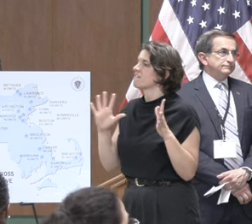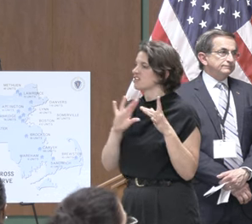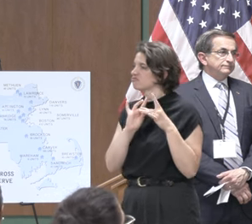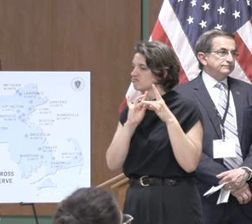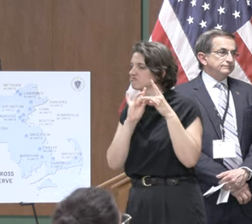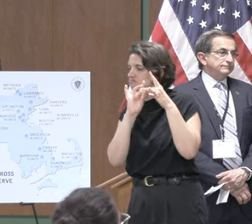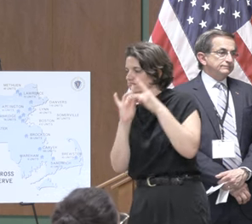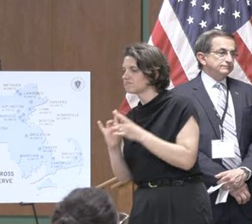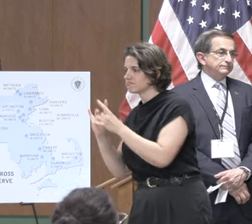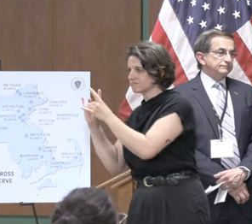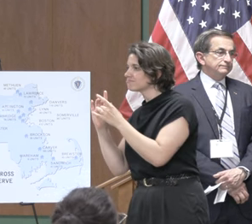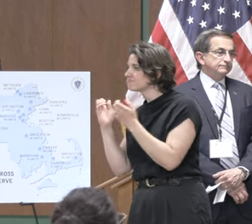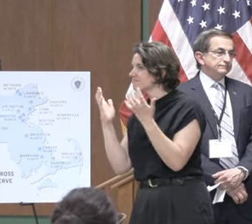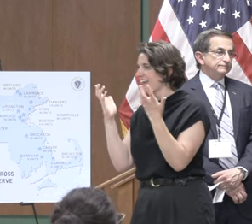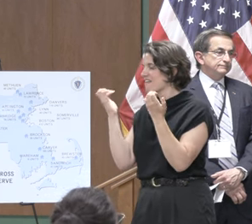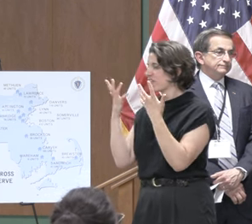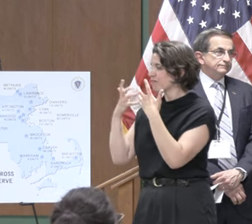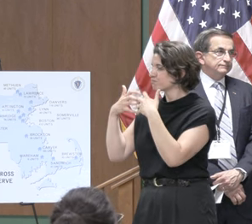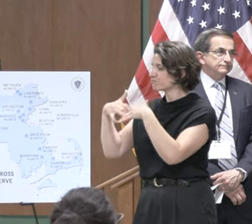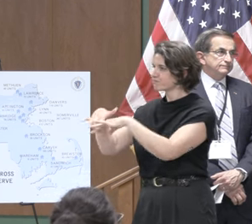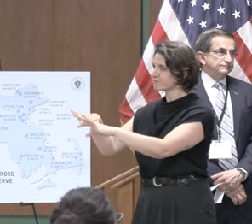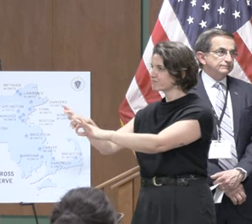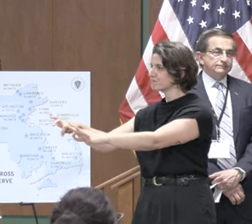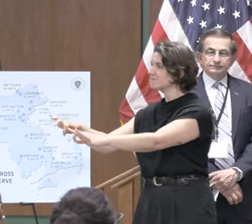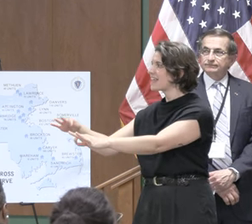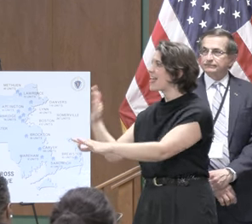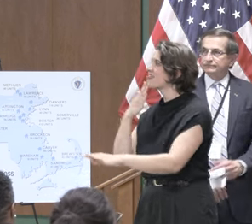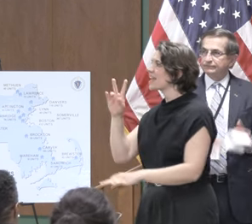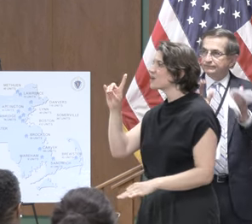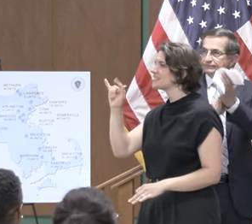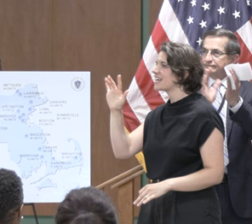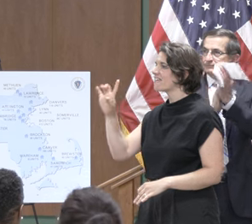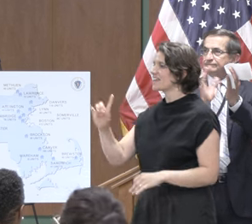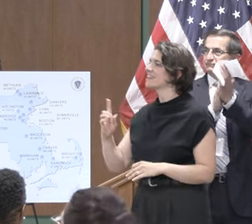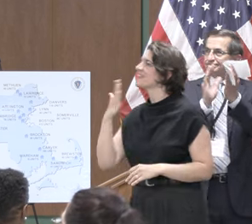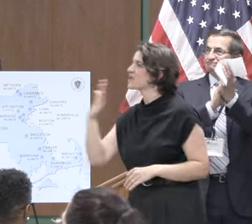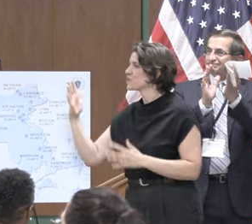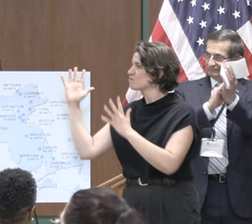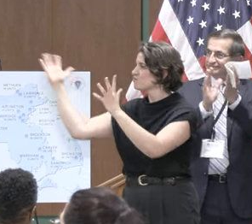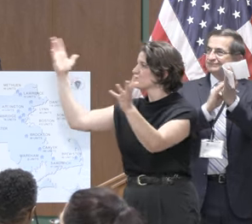and the rest is history um so thanks david for for bringing us together